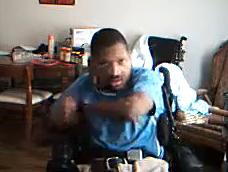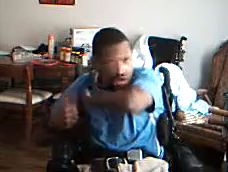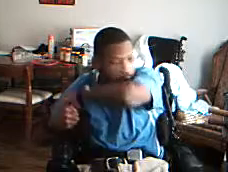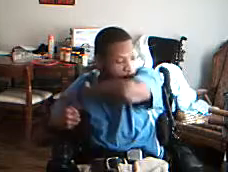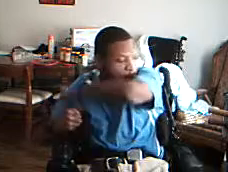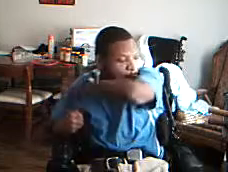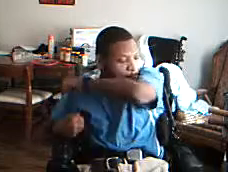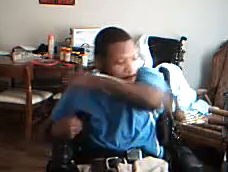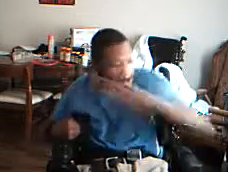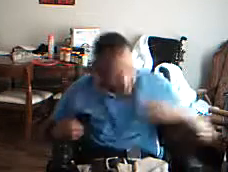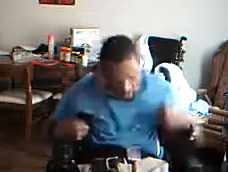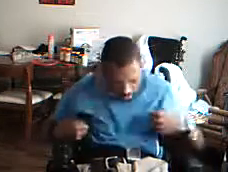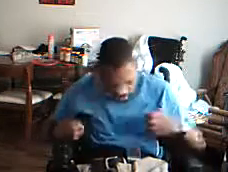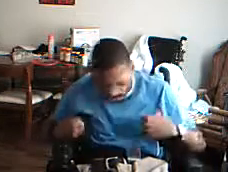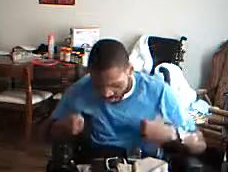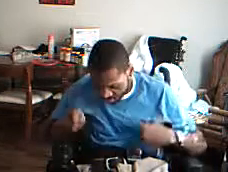Boom.